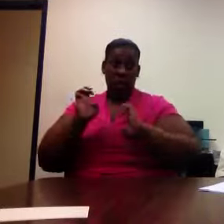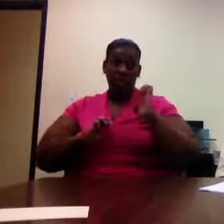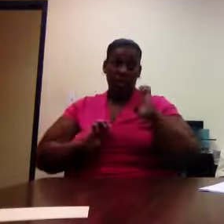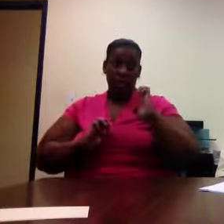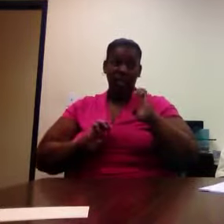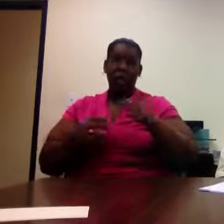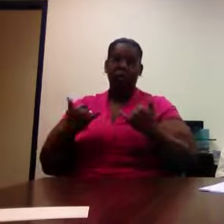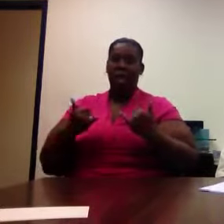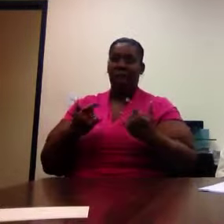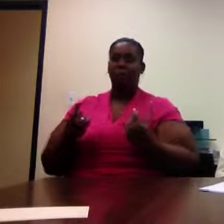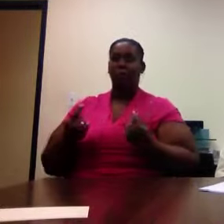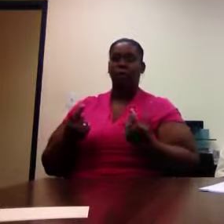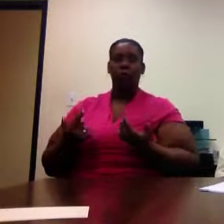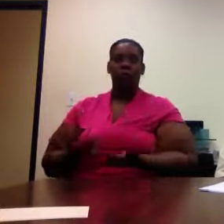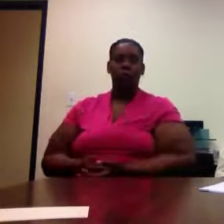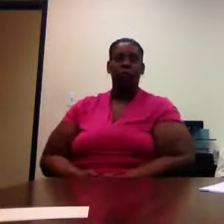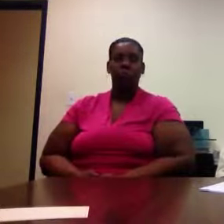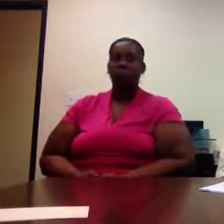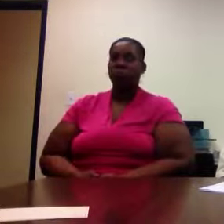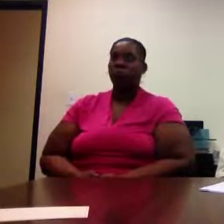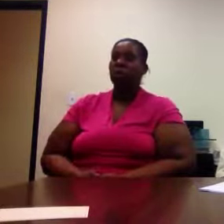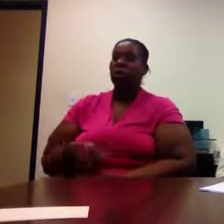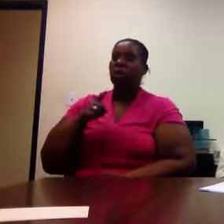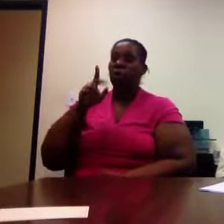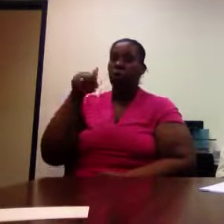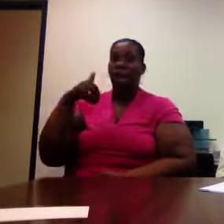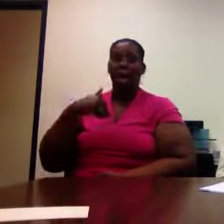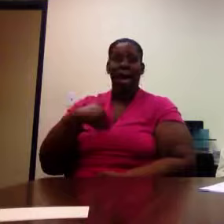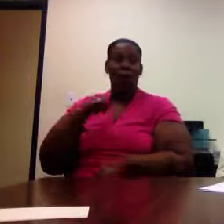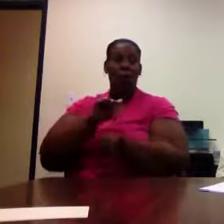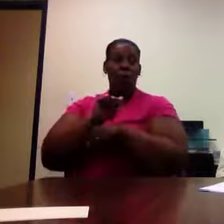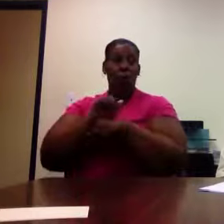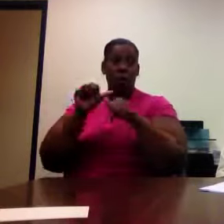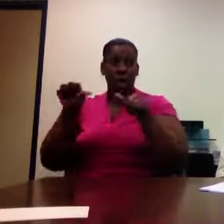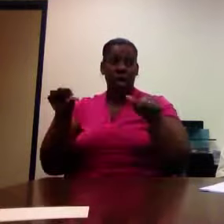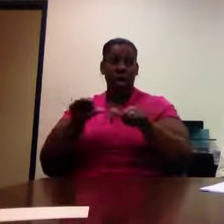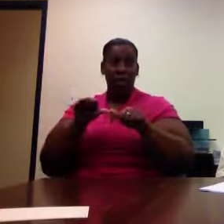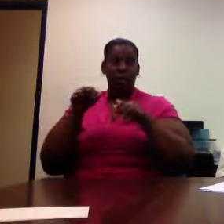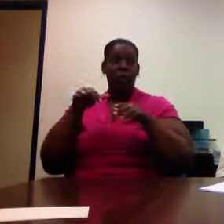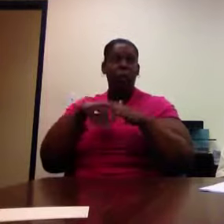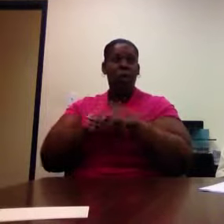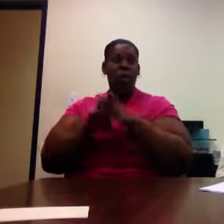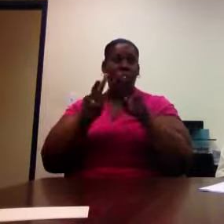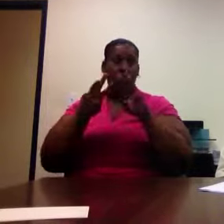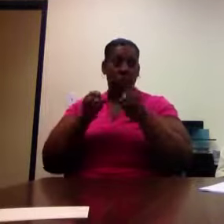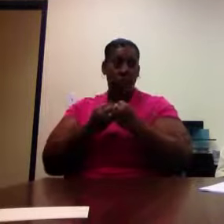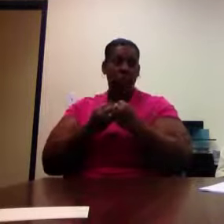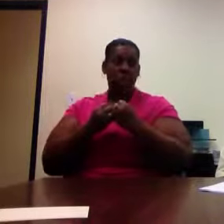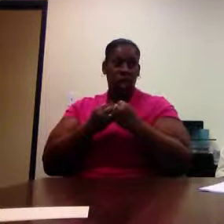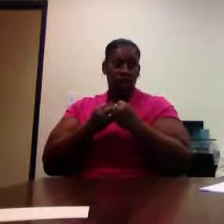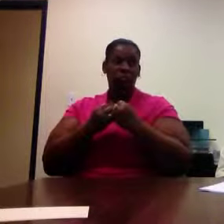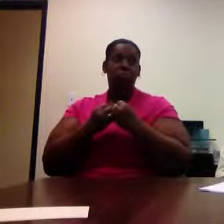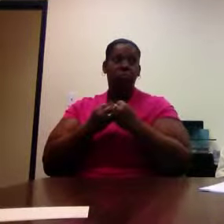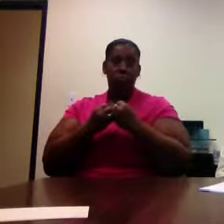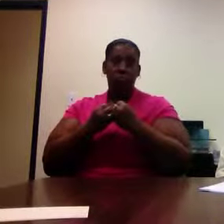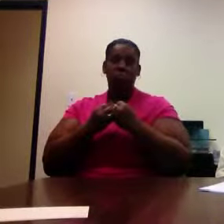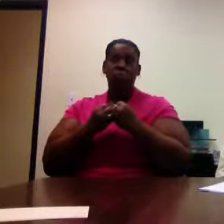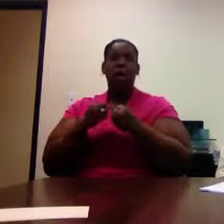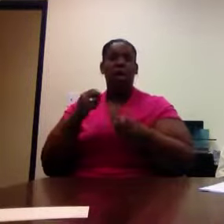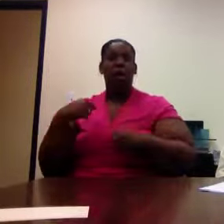right now. You will be assigned to a workstation in the production area for a period of work observation in areas